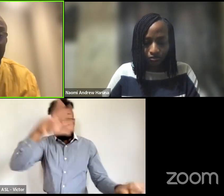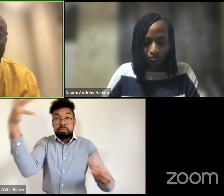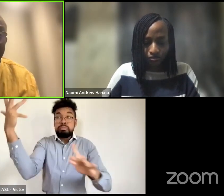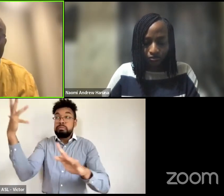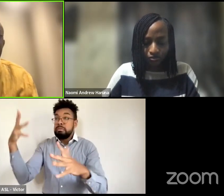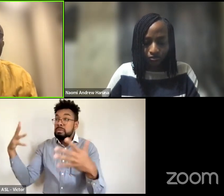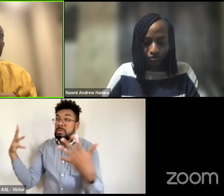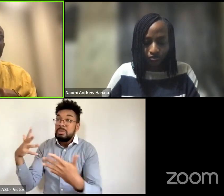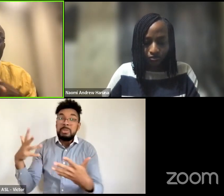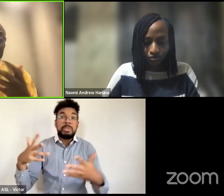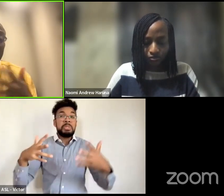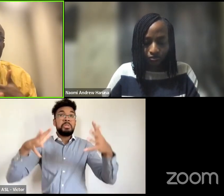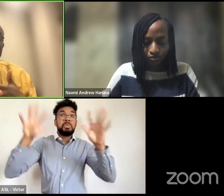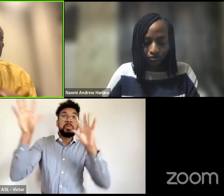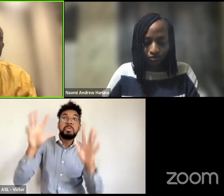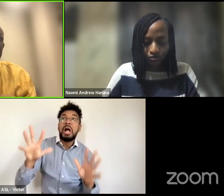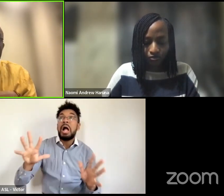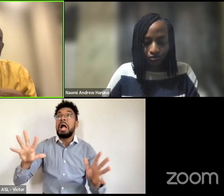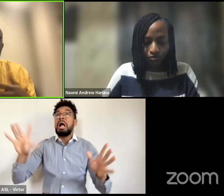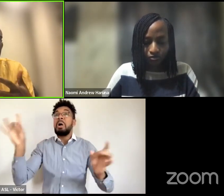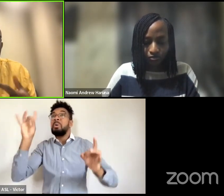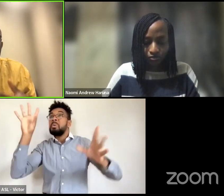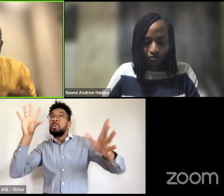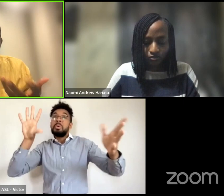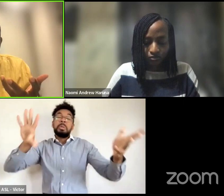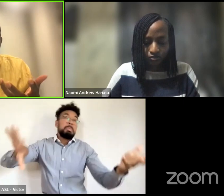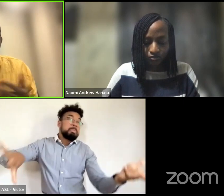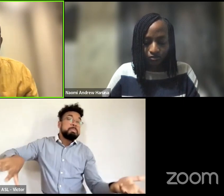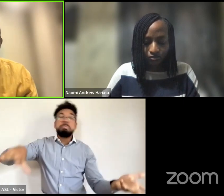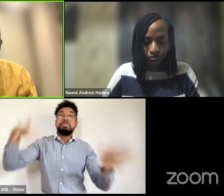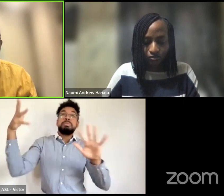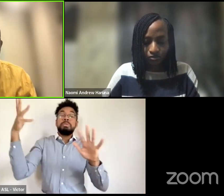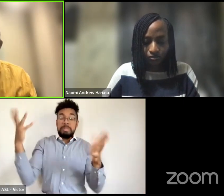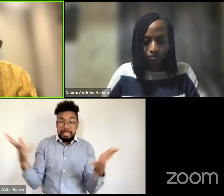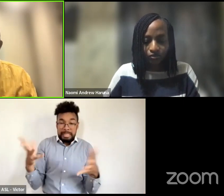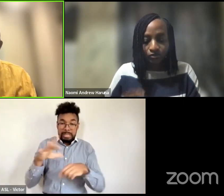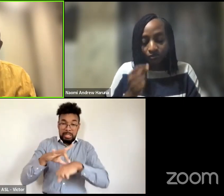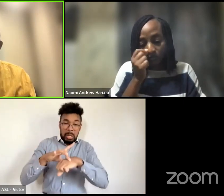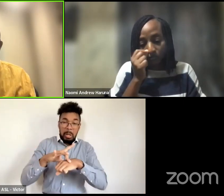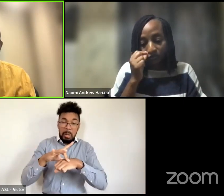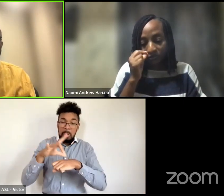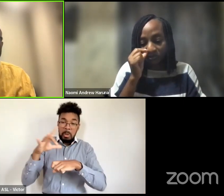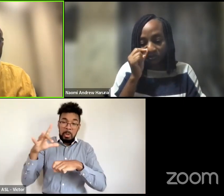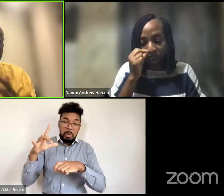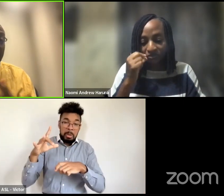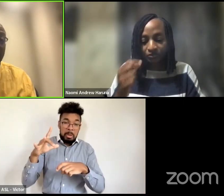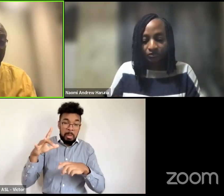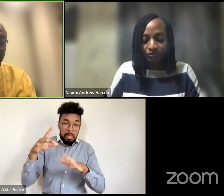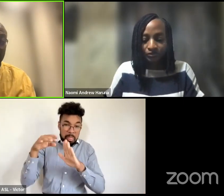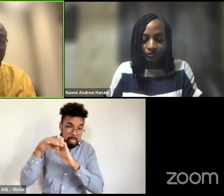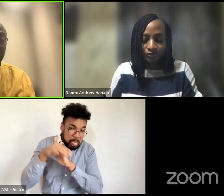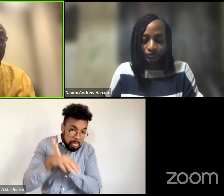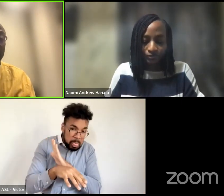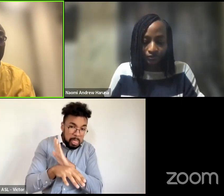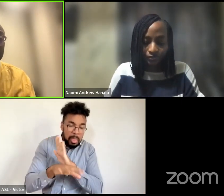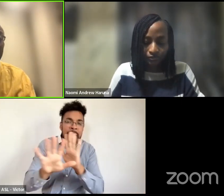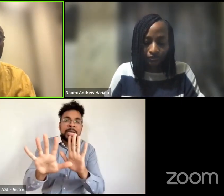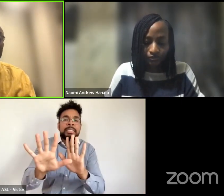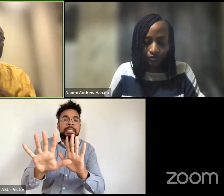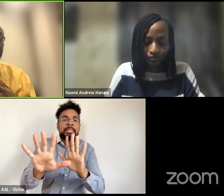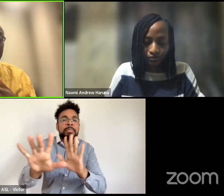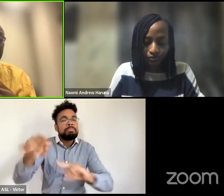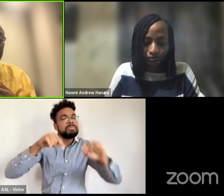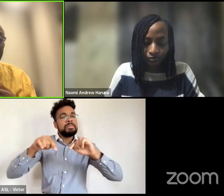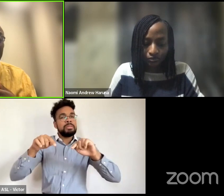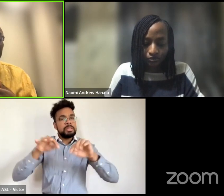climate crisis climate change issues kind of you know on earth in us there's need for us to take care of ourselves there is need for